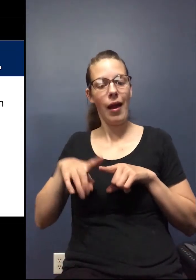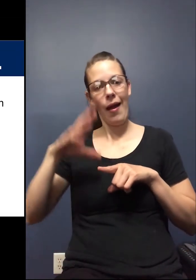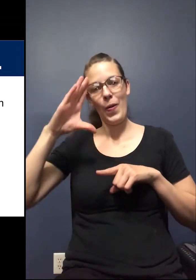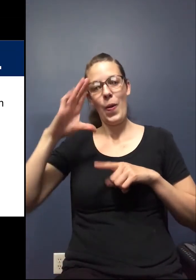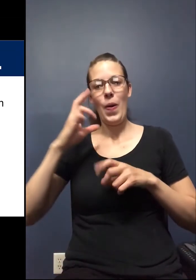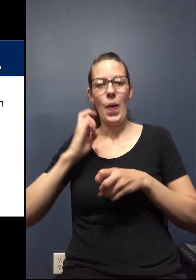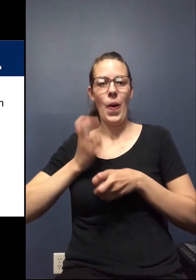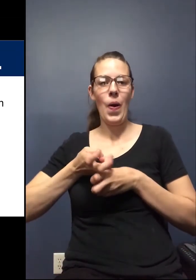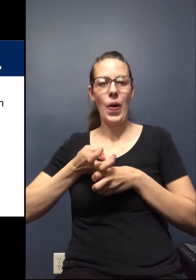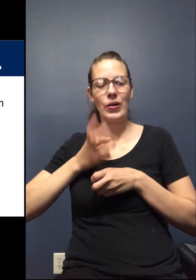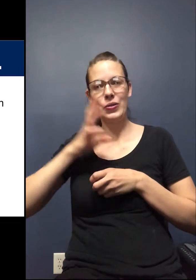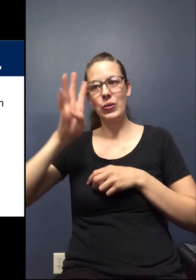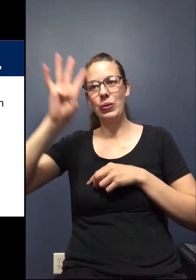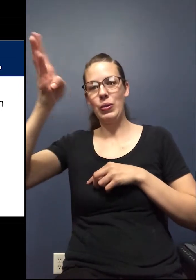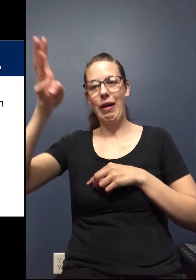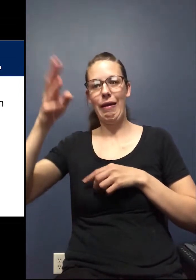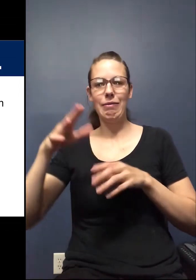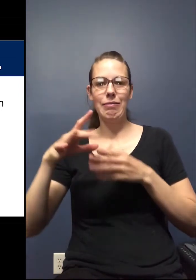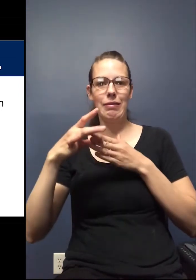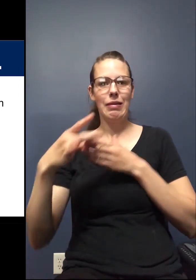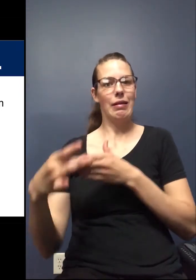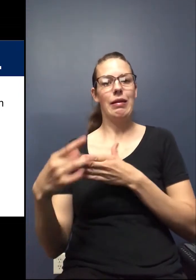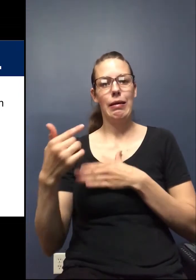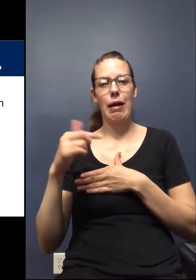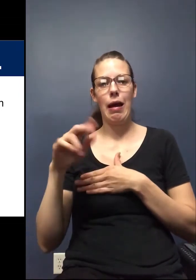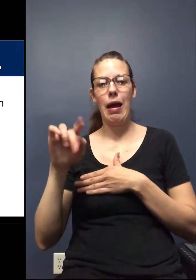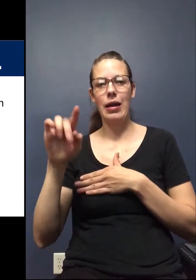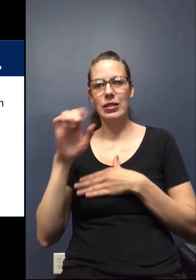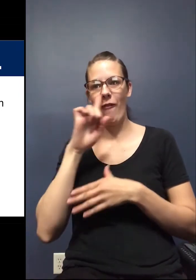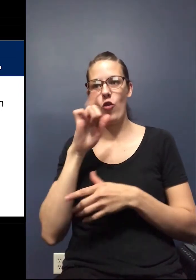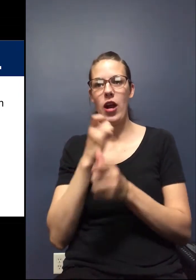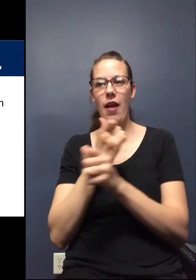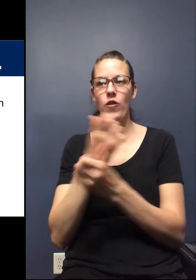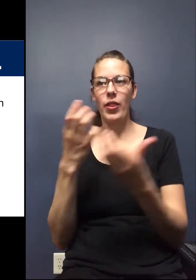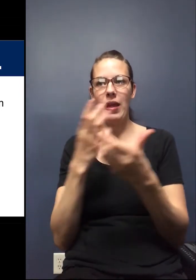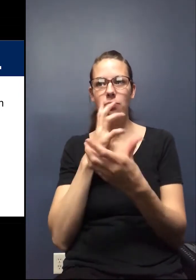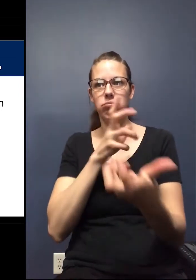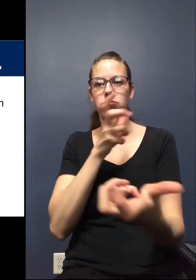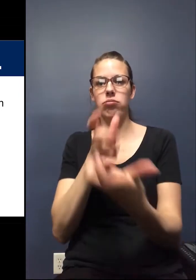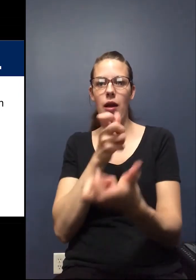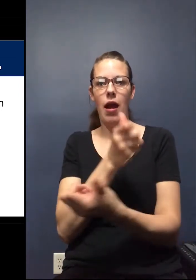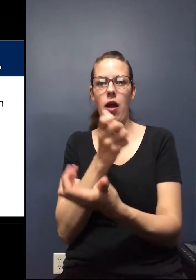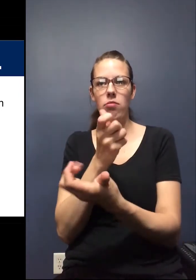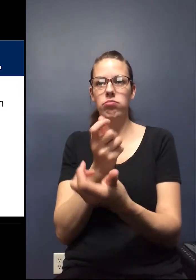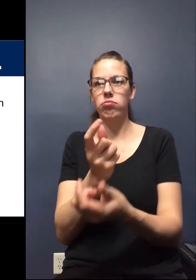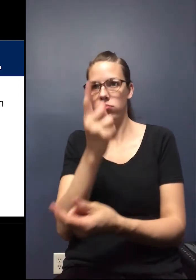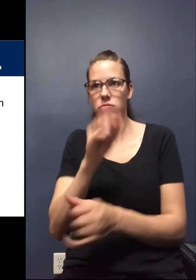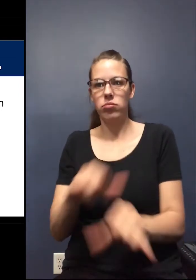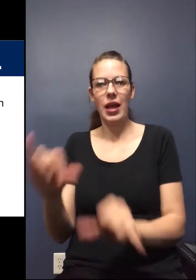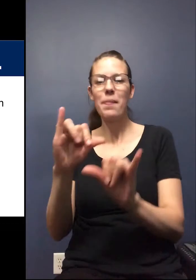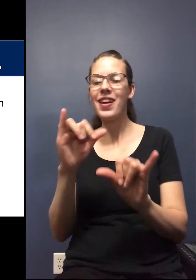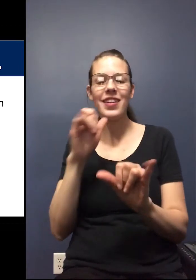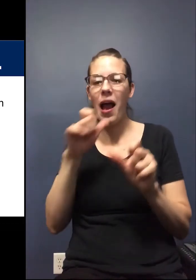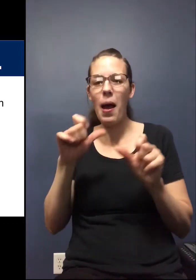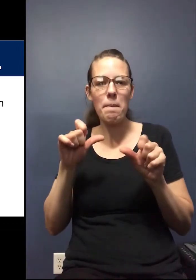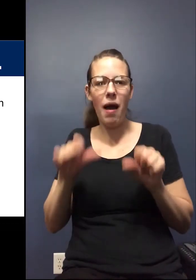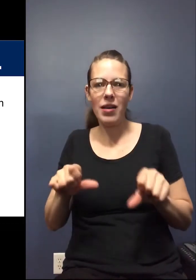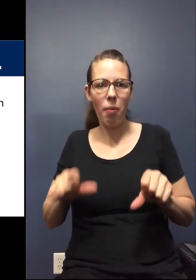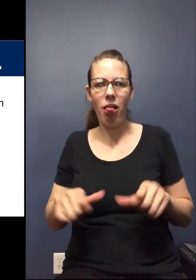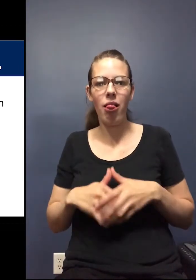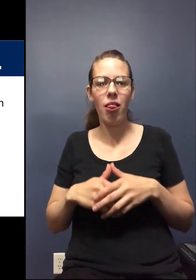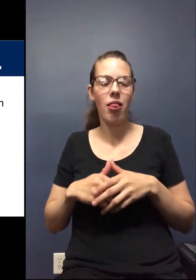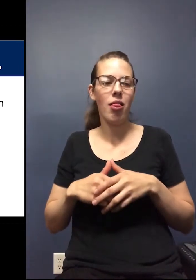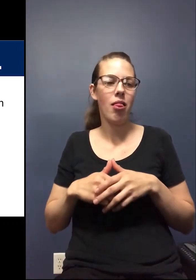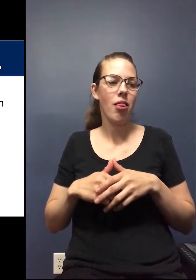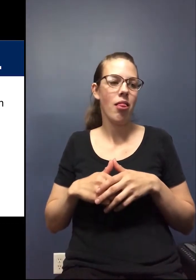it's very hard to kind of create guidance for a one-stop shop or one-fits-all. I mean, that's just not capable, but looking